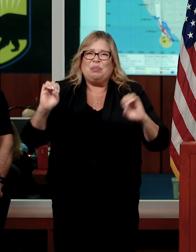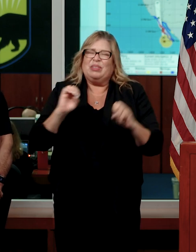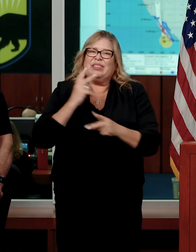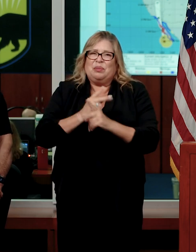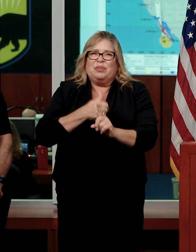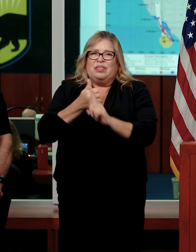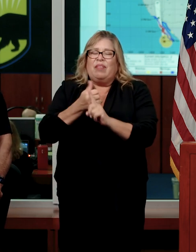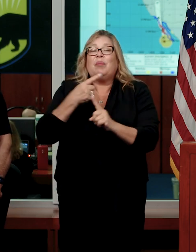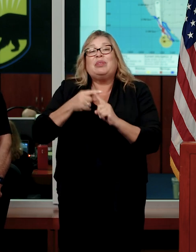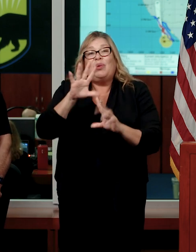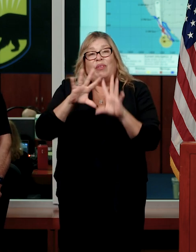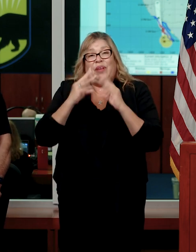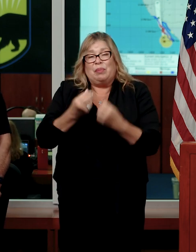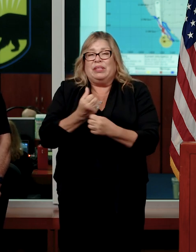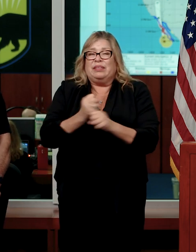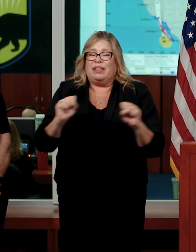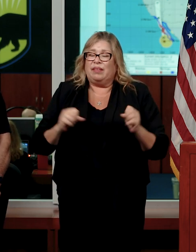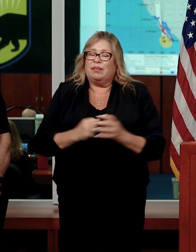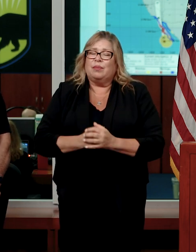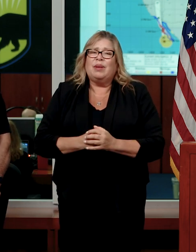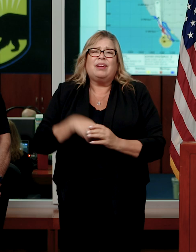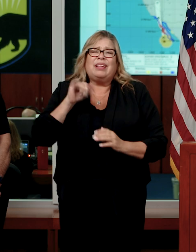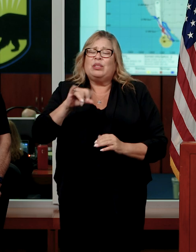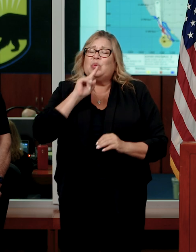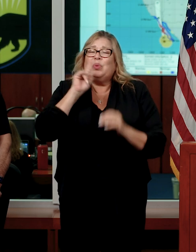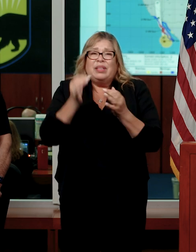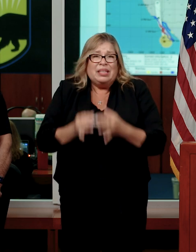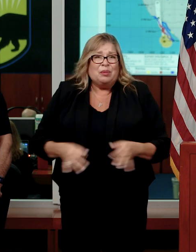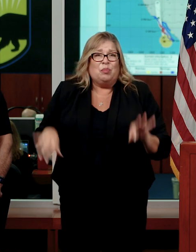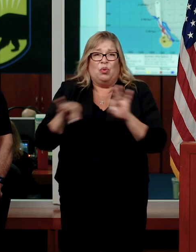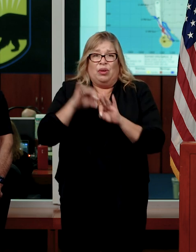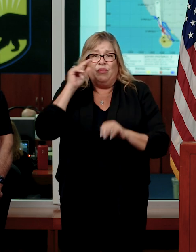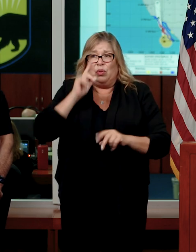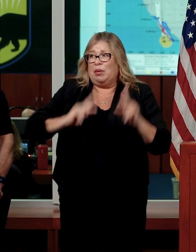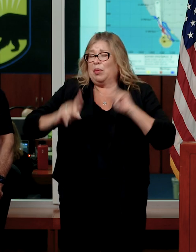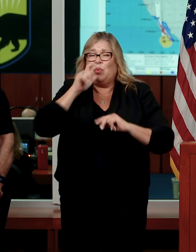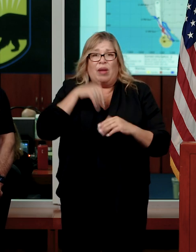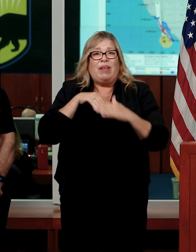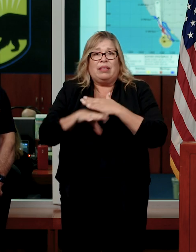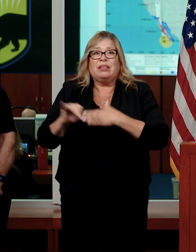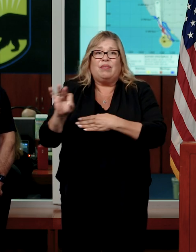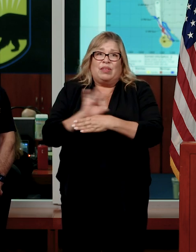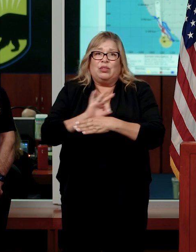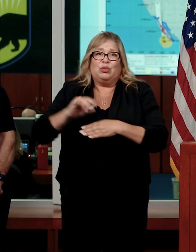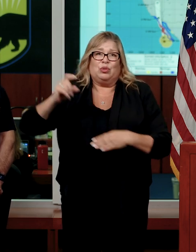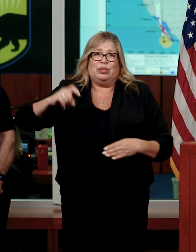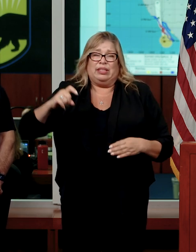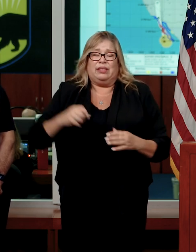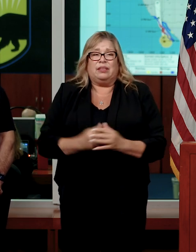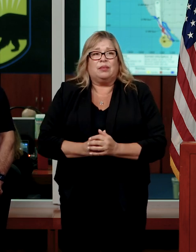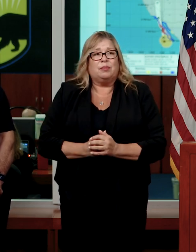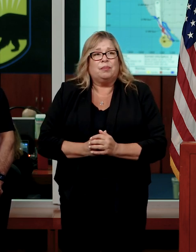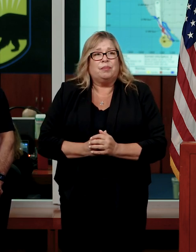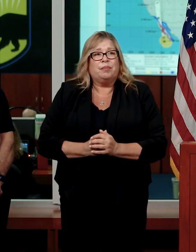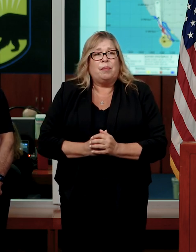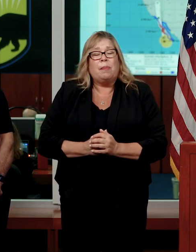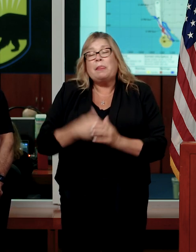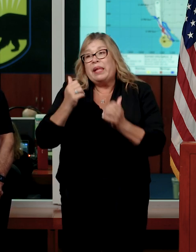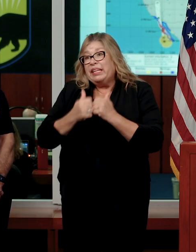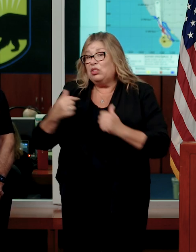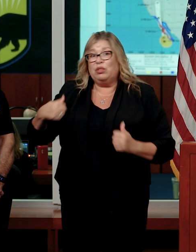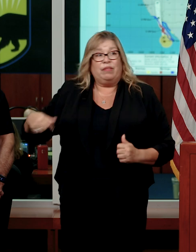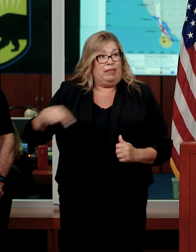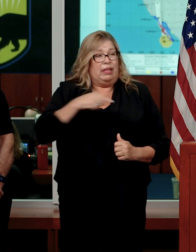This is especially important for those who have access and functional needs. Each of us, as you've heard, can also do our part.